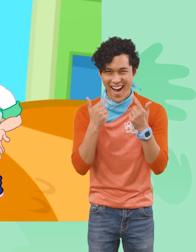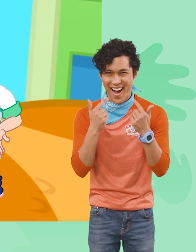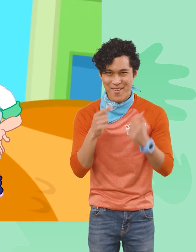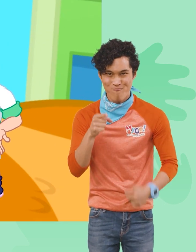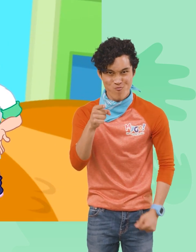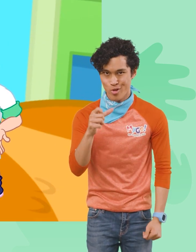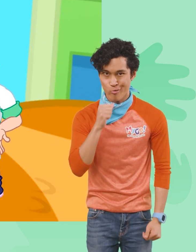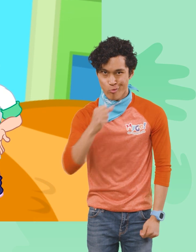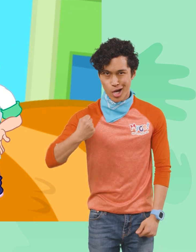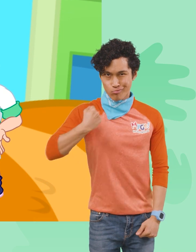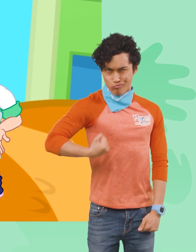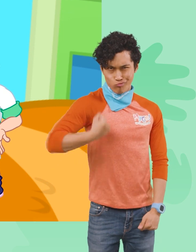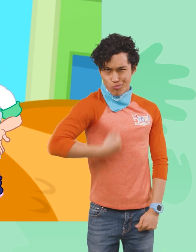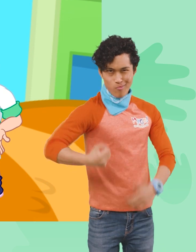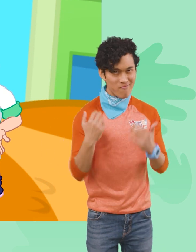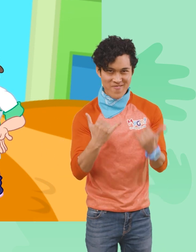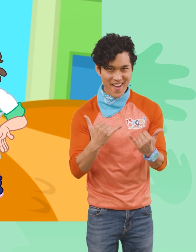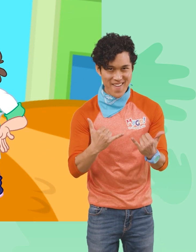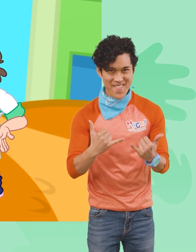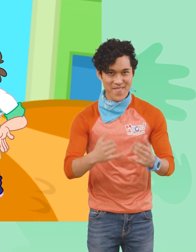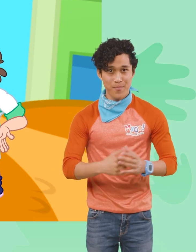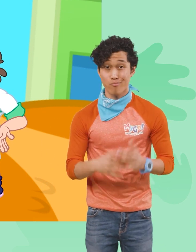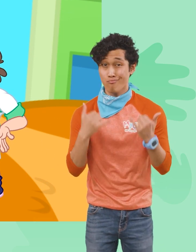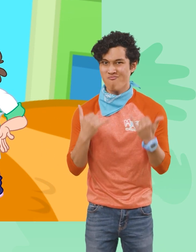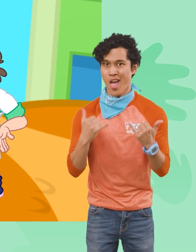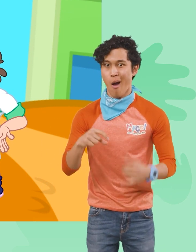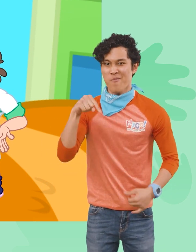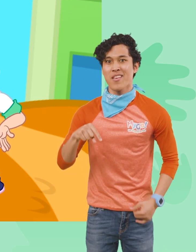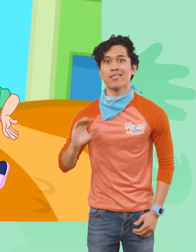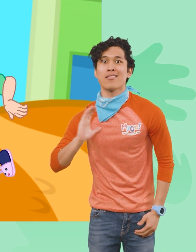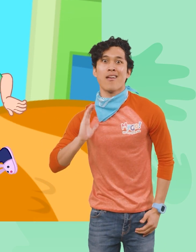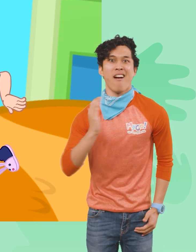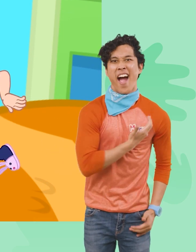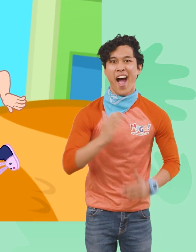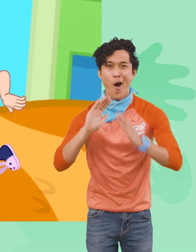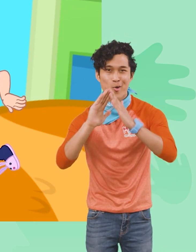Not so tough now, eh? Now, this is our city!